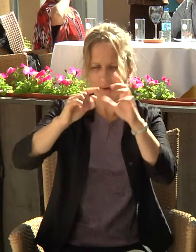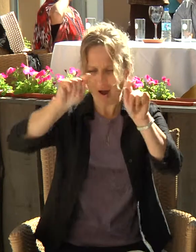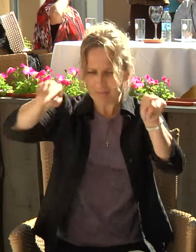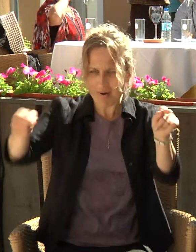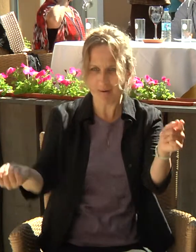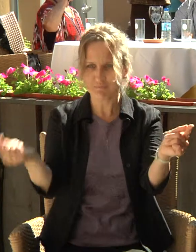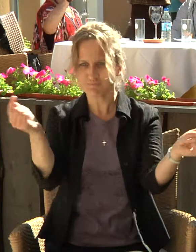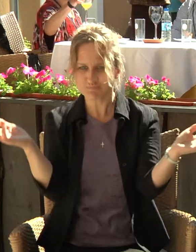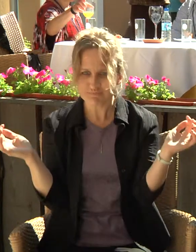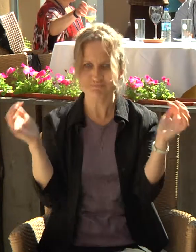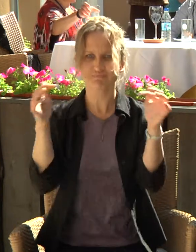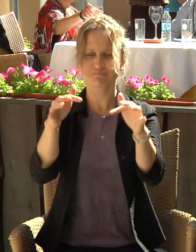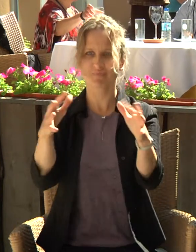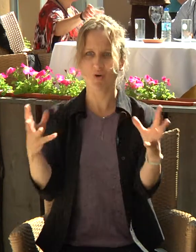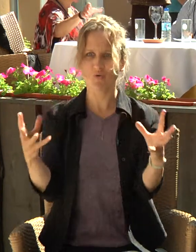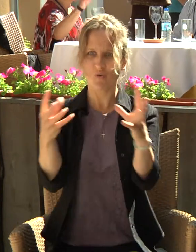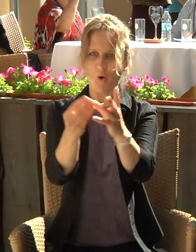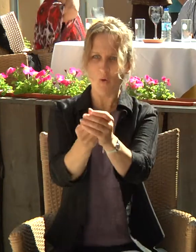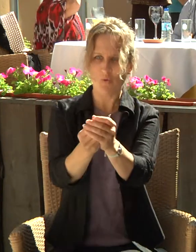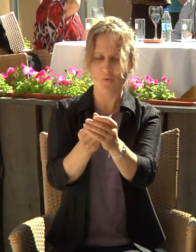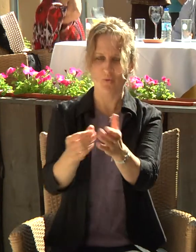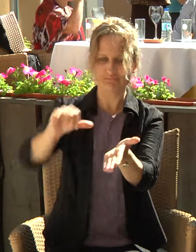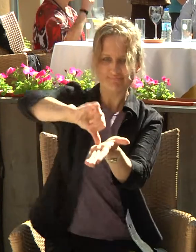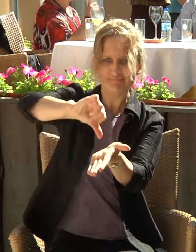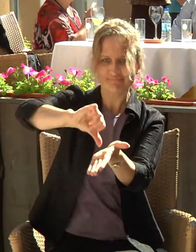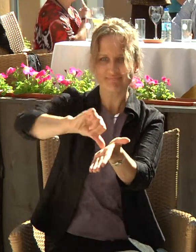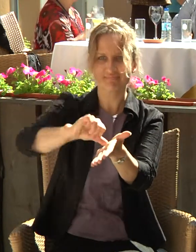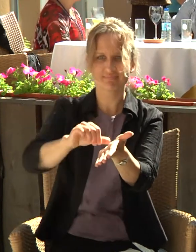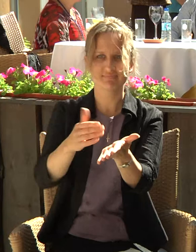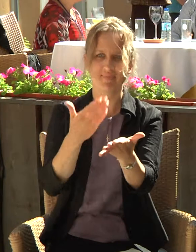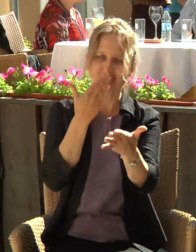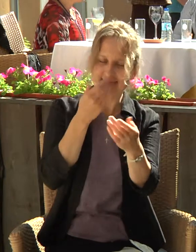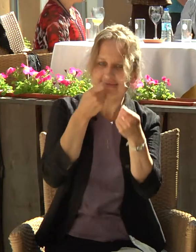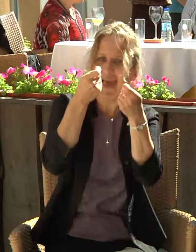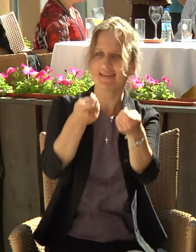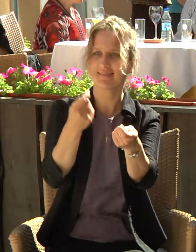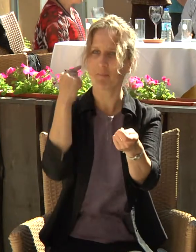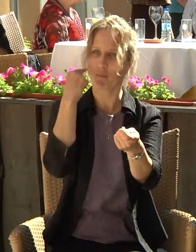coming together to show how talented deaf people are.